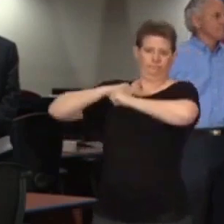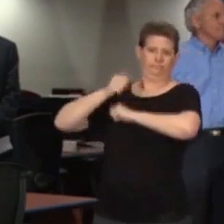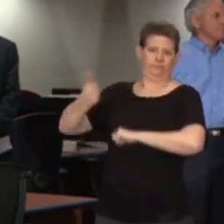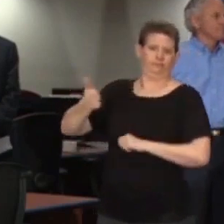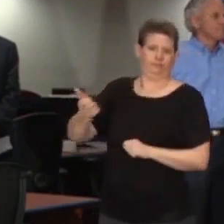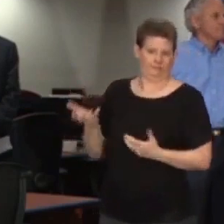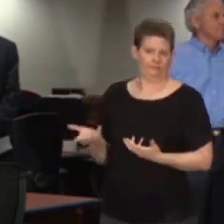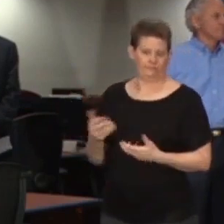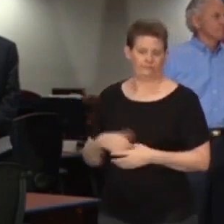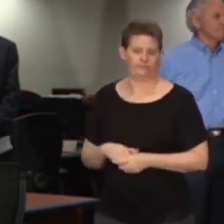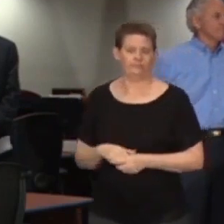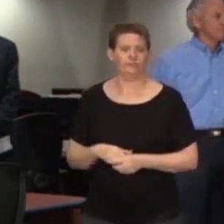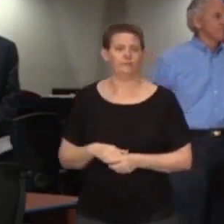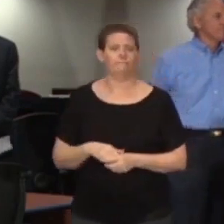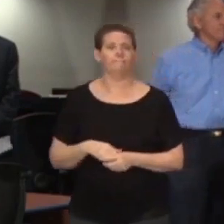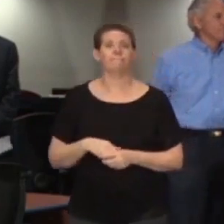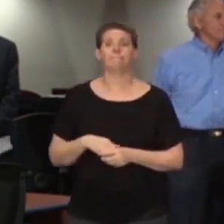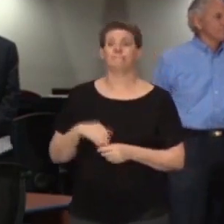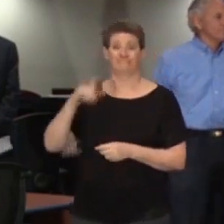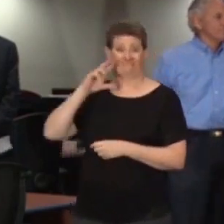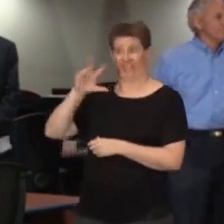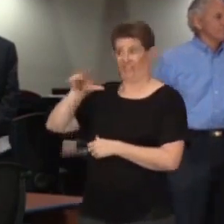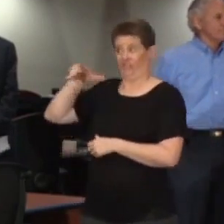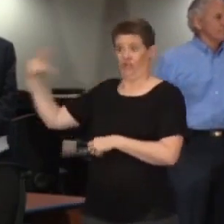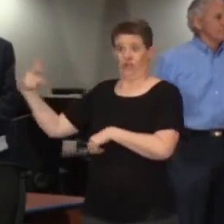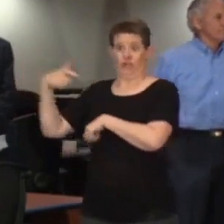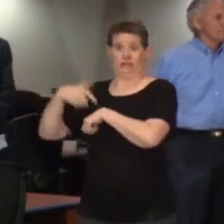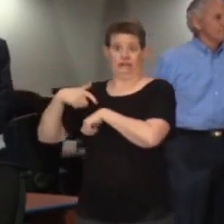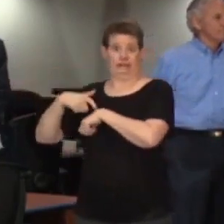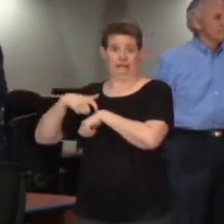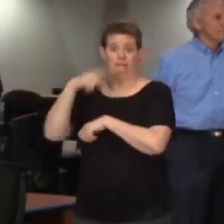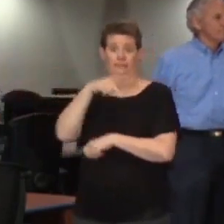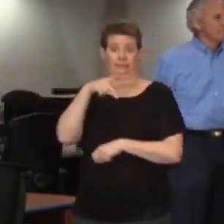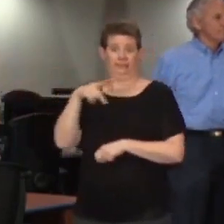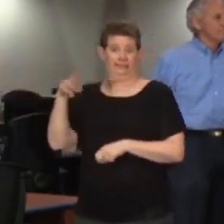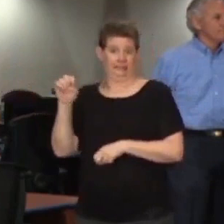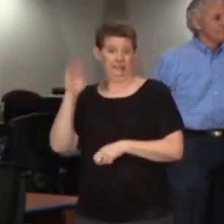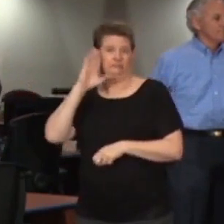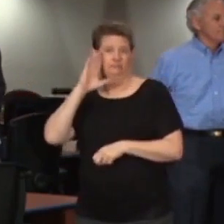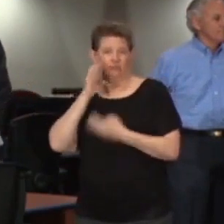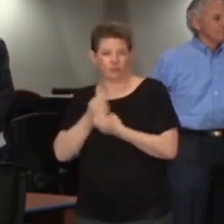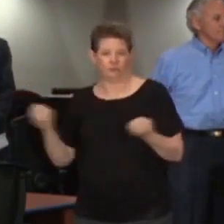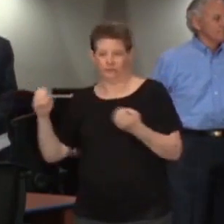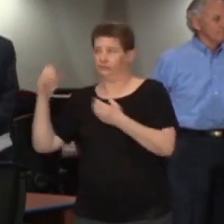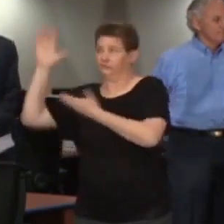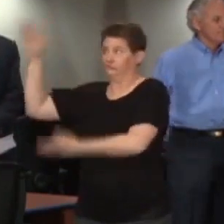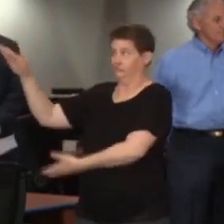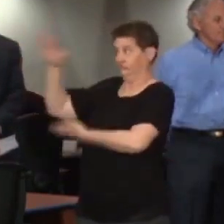we have provided a third round of PPE shipments to the counties from the Strategic National Stockpile.